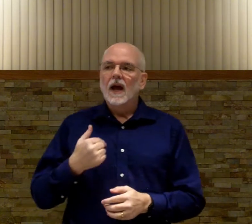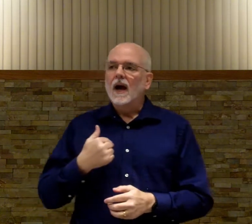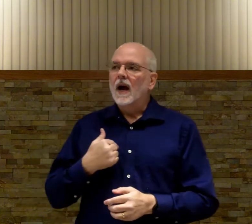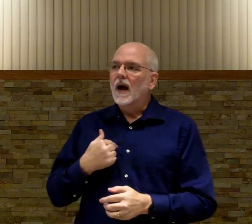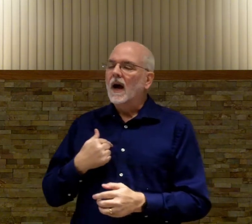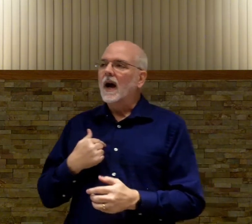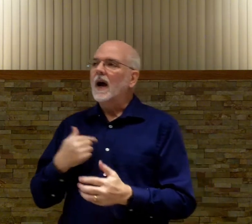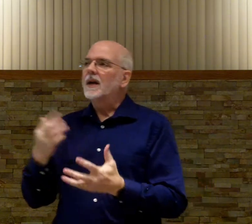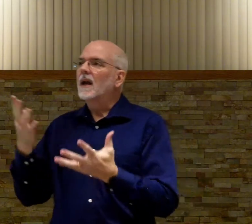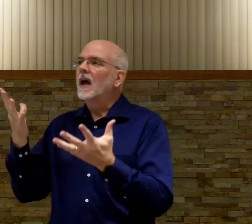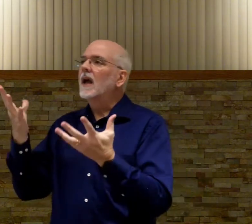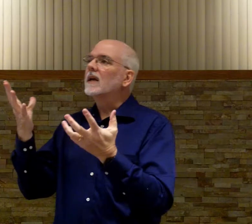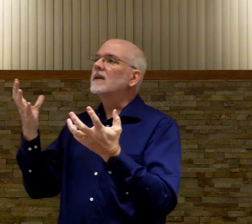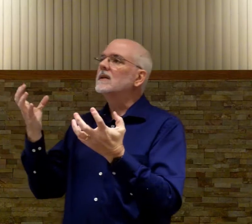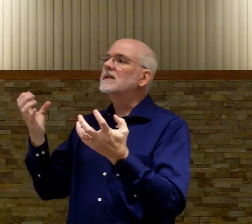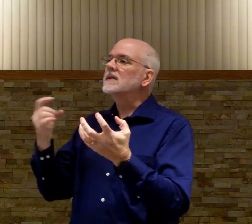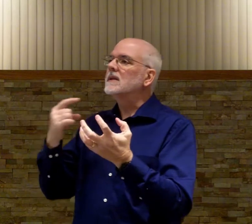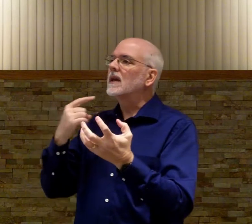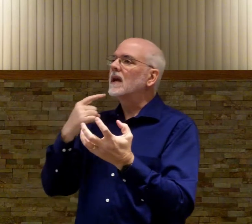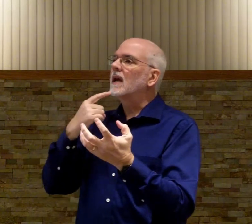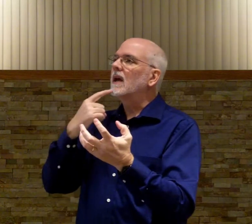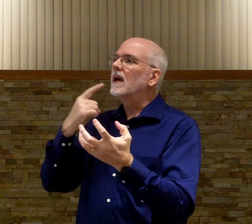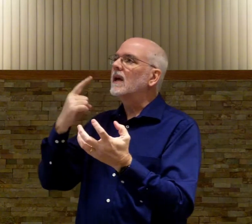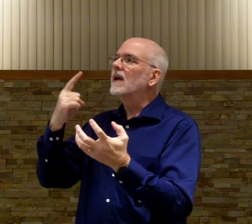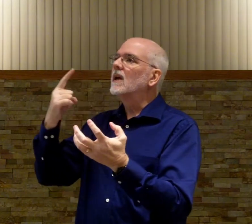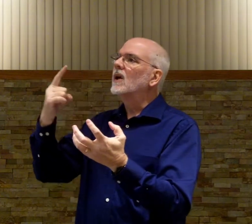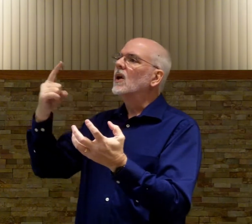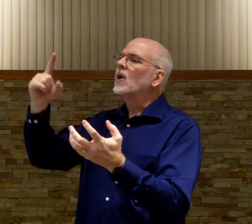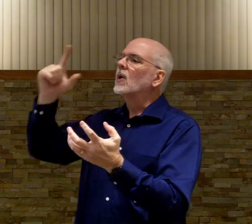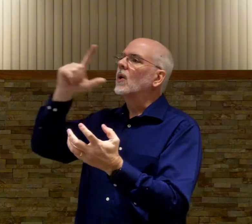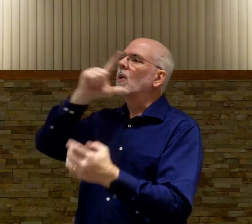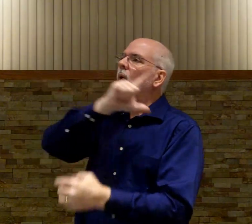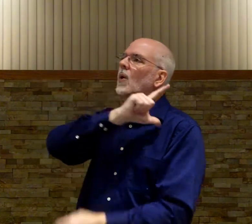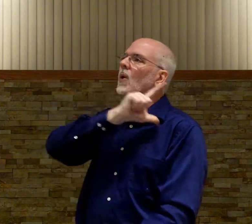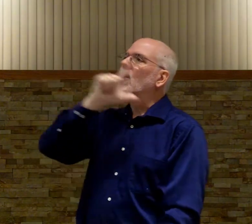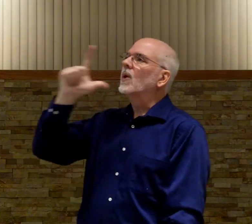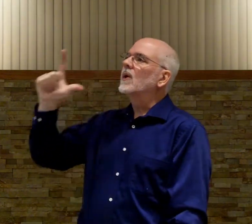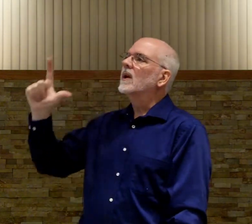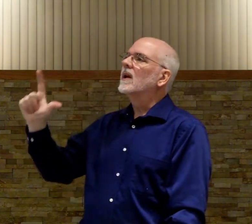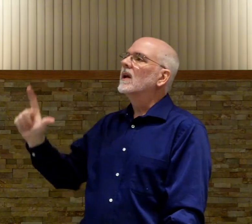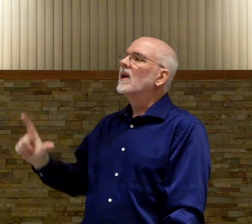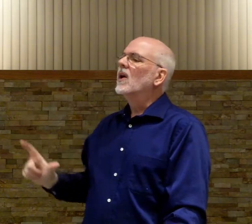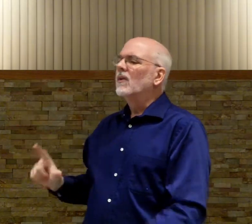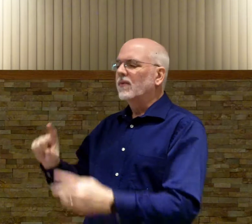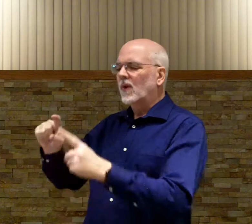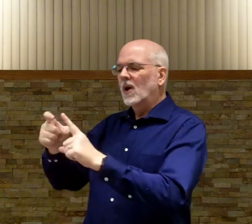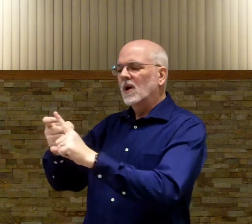i'd like to say lord from